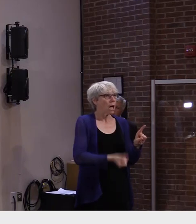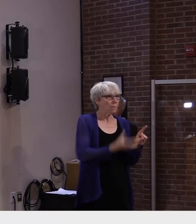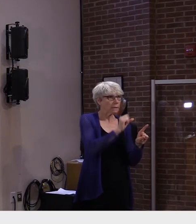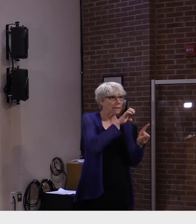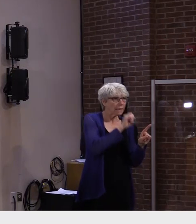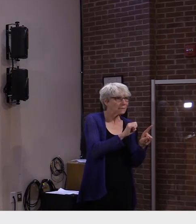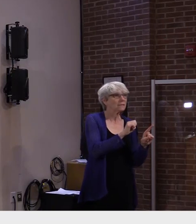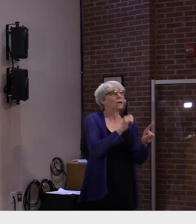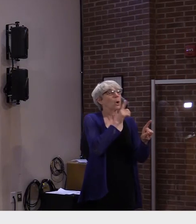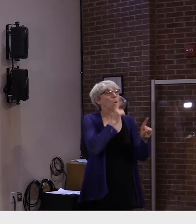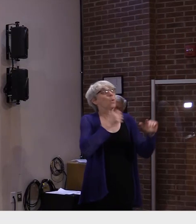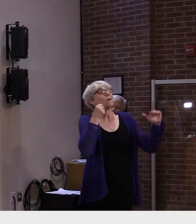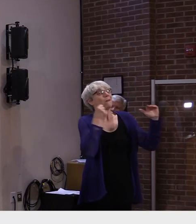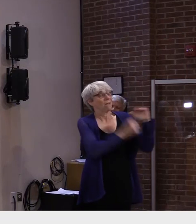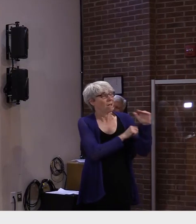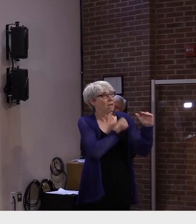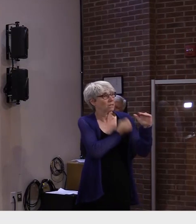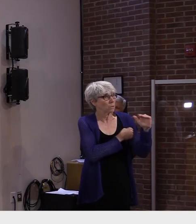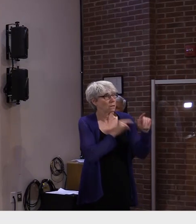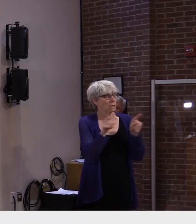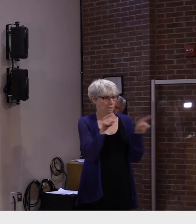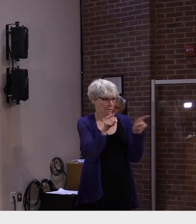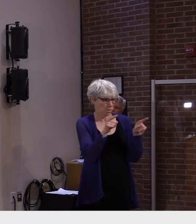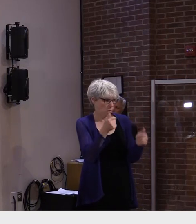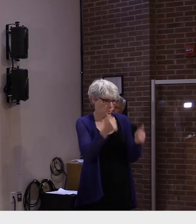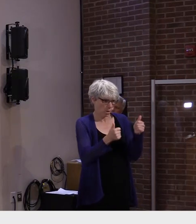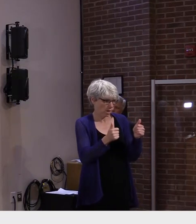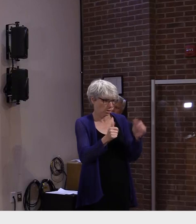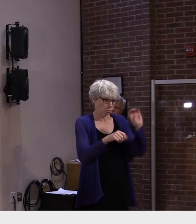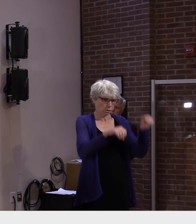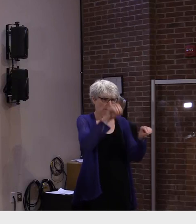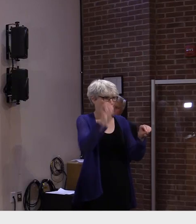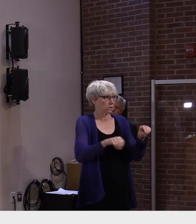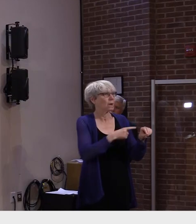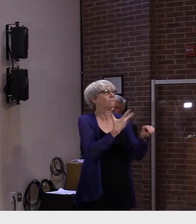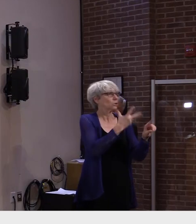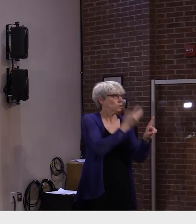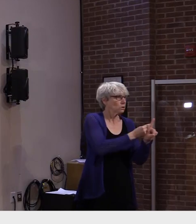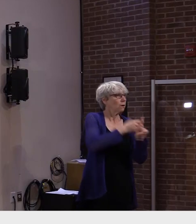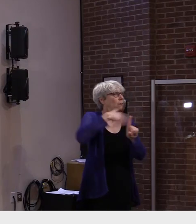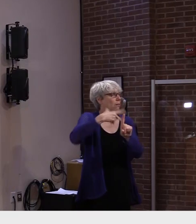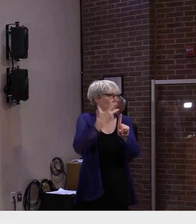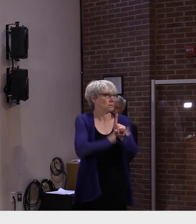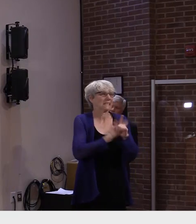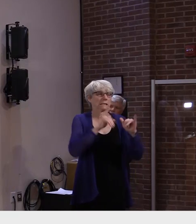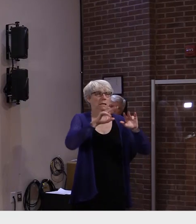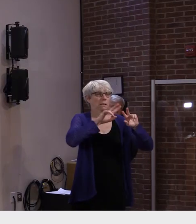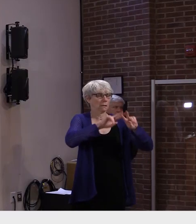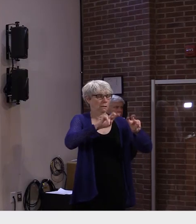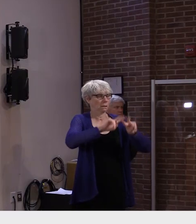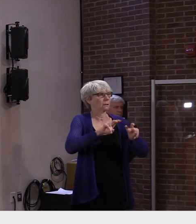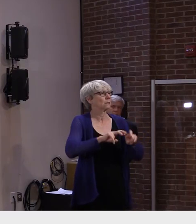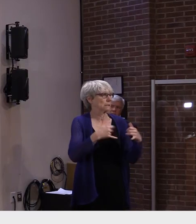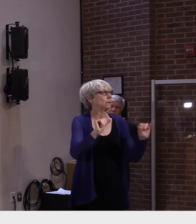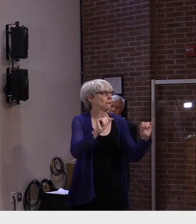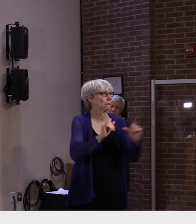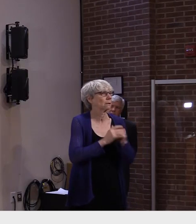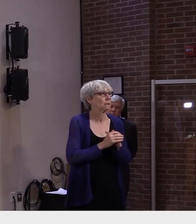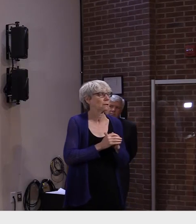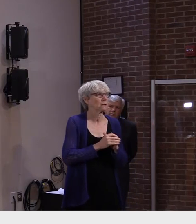hospitalized patients, what their status is, vaccinated versus unvaccinated. It's a little